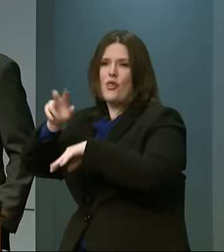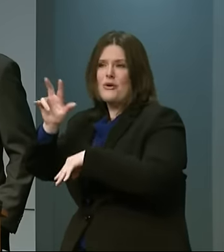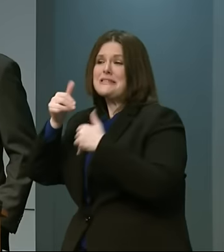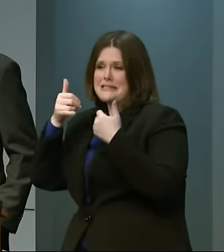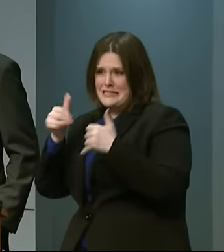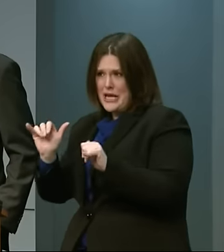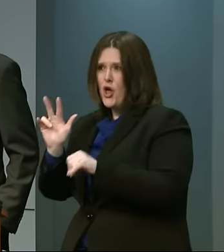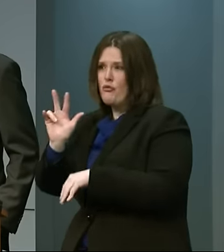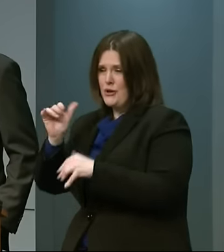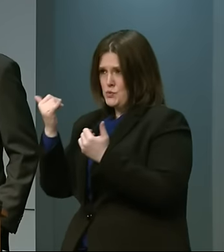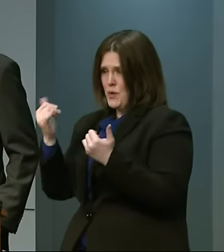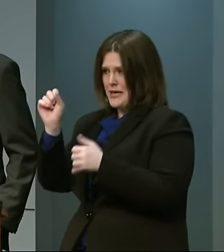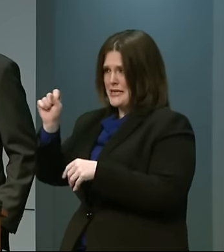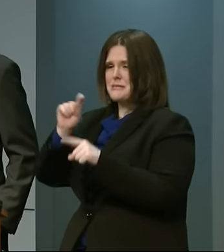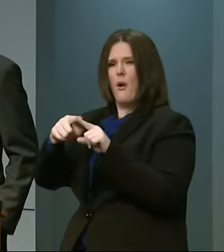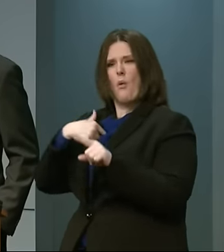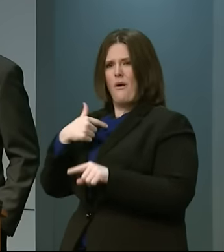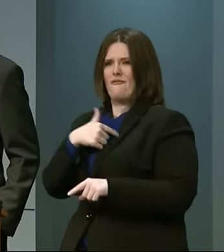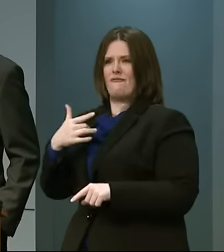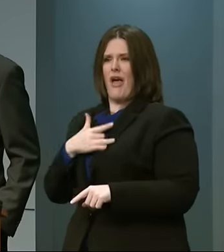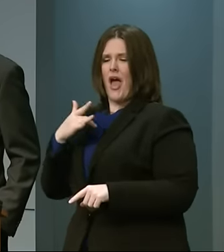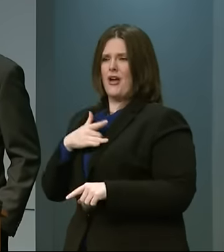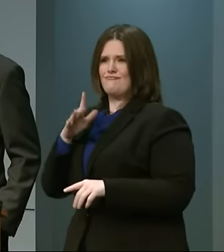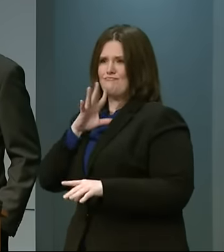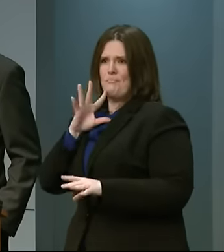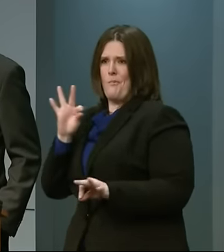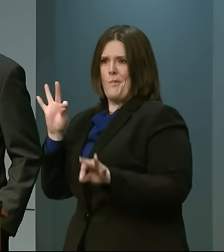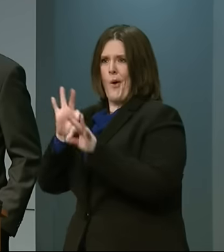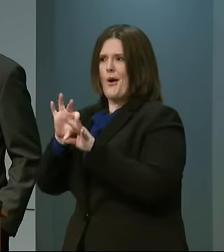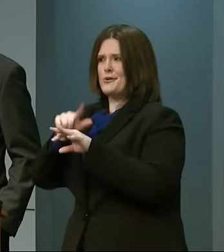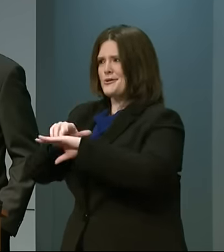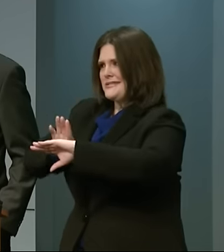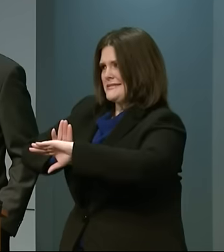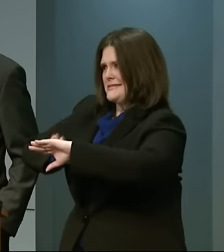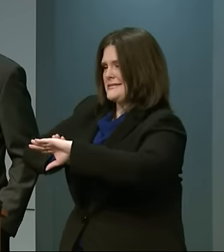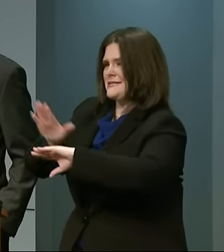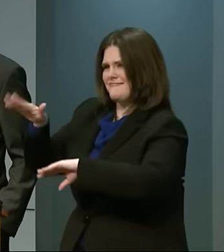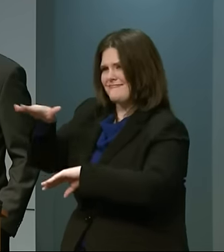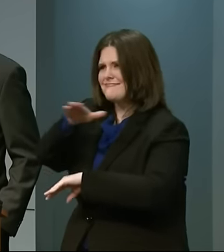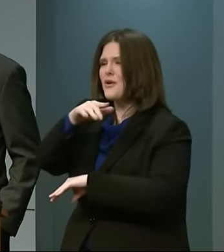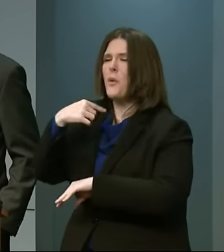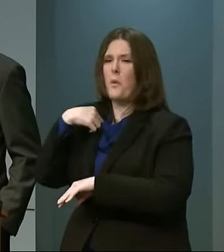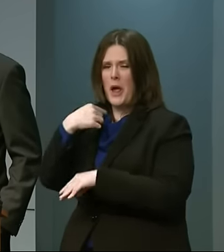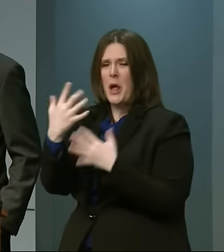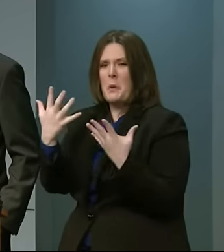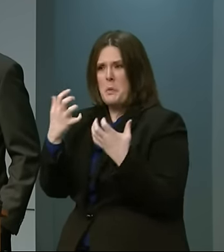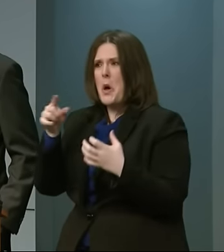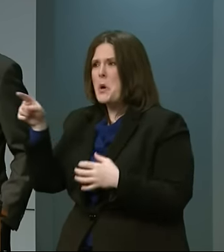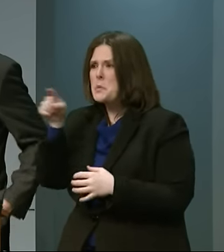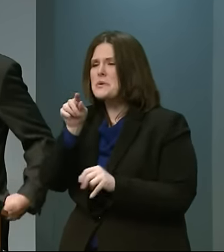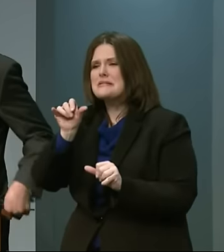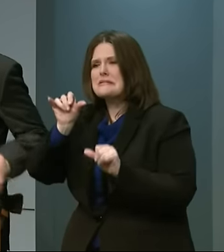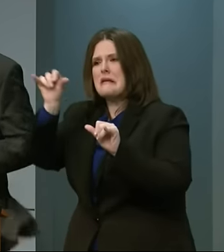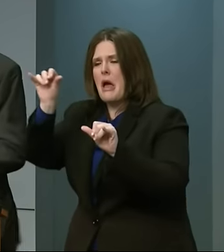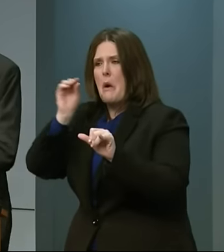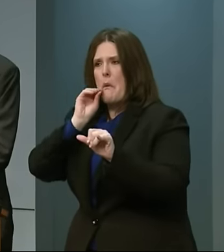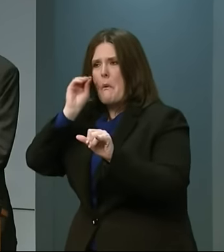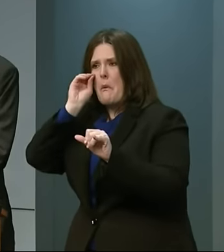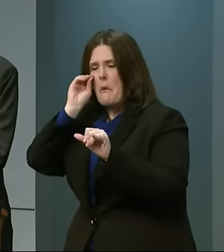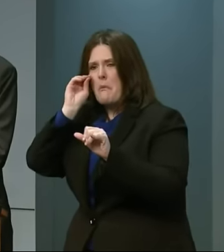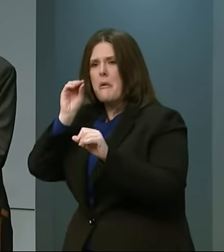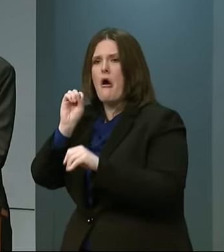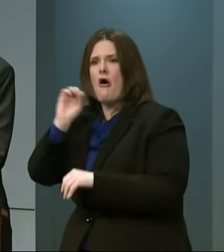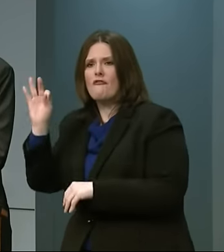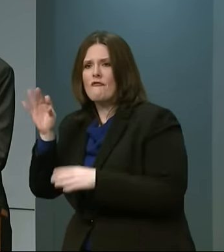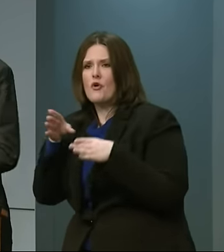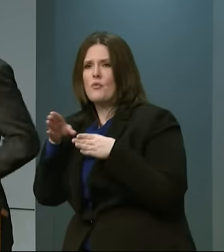We believe that it was important to send the signal that we do want people to stay home and to stay